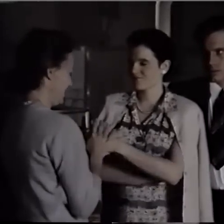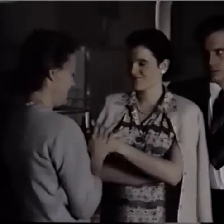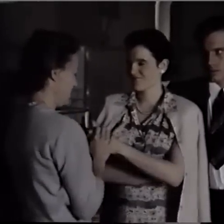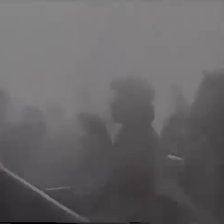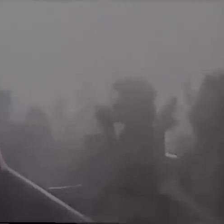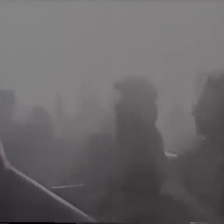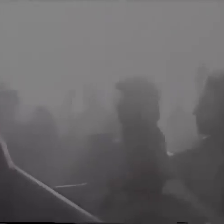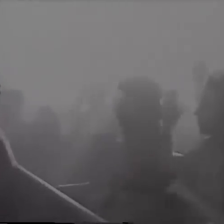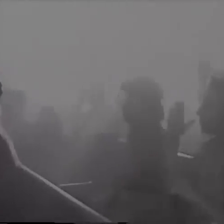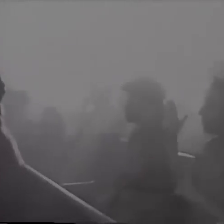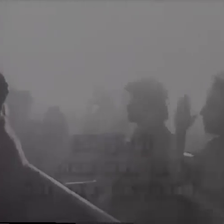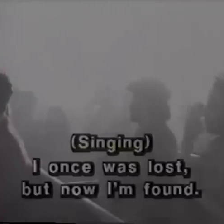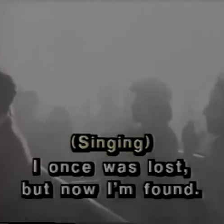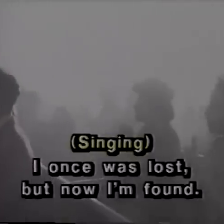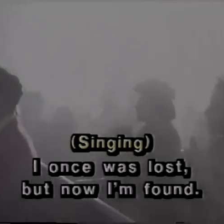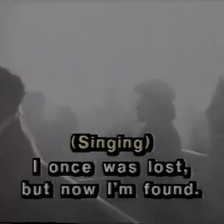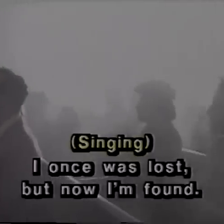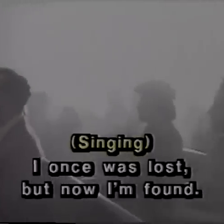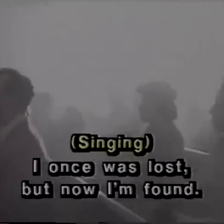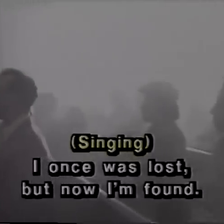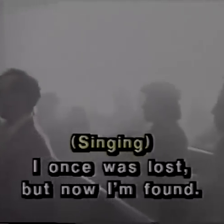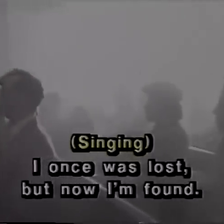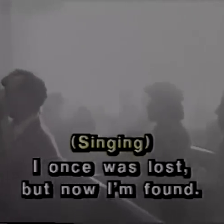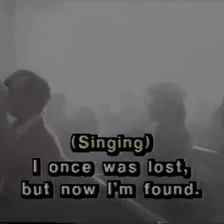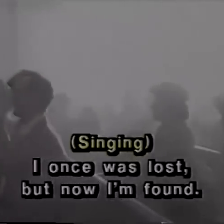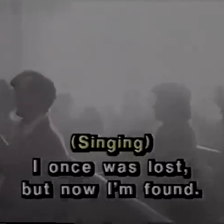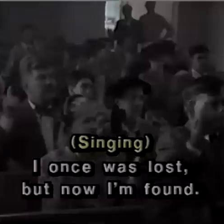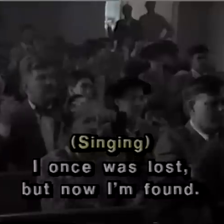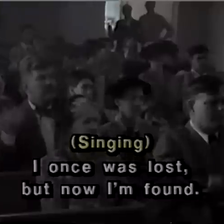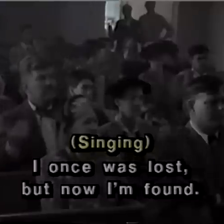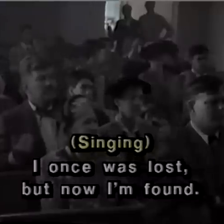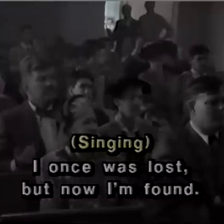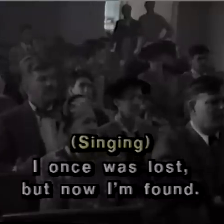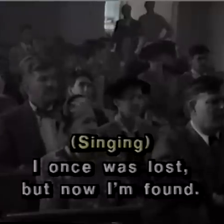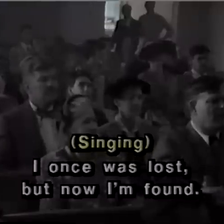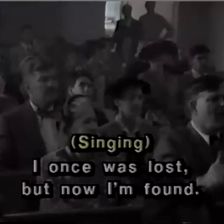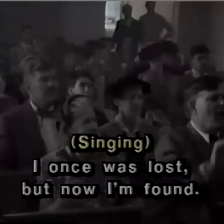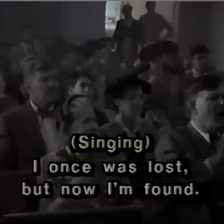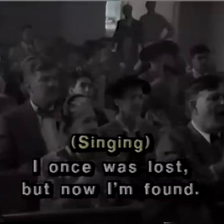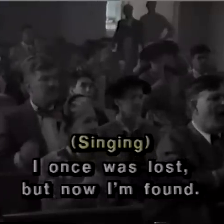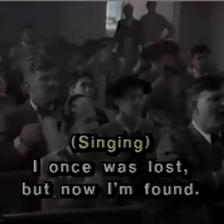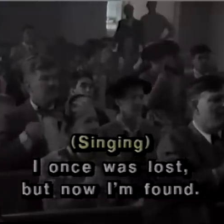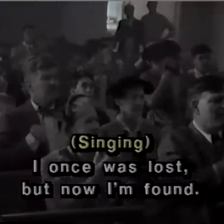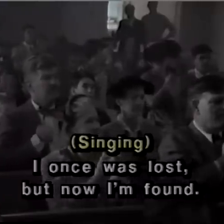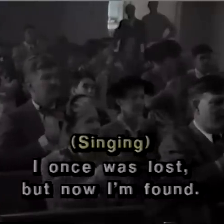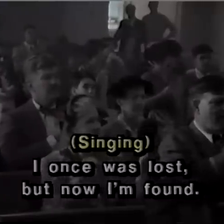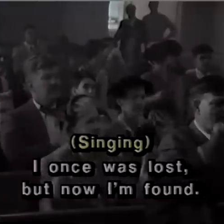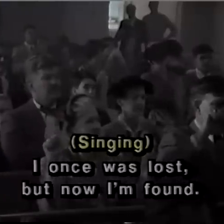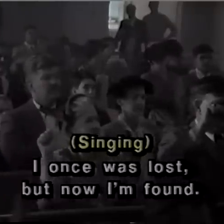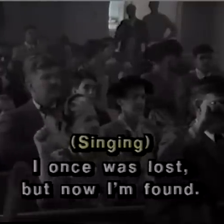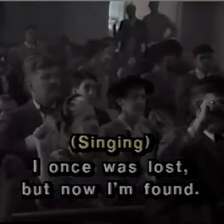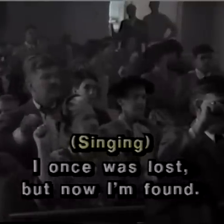Once was lost, but now I'm found.